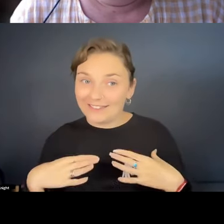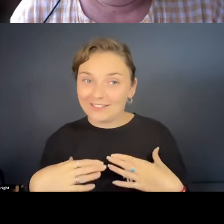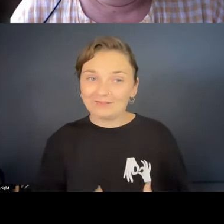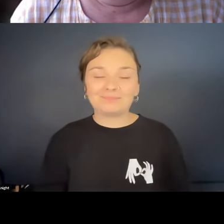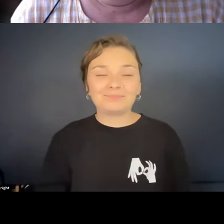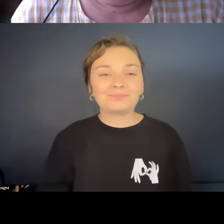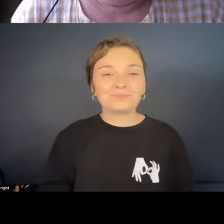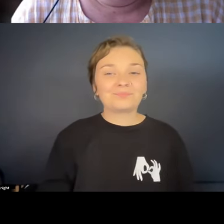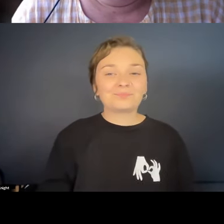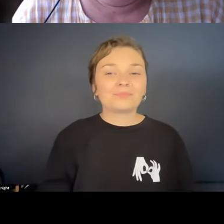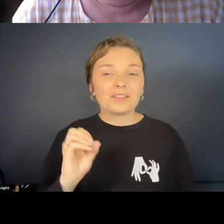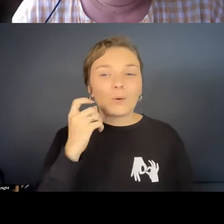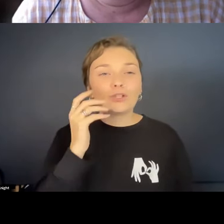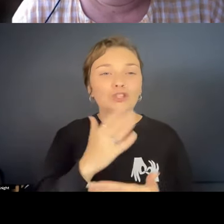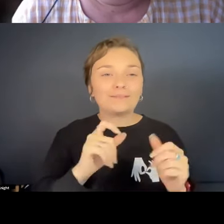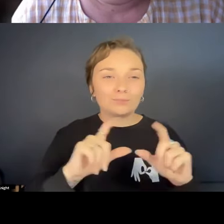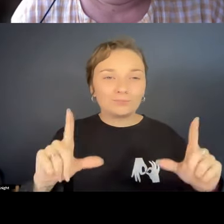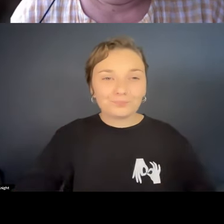So let me share this one.